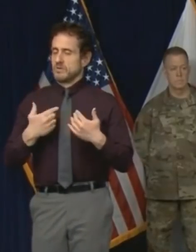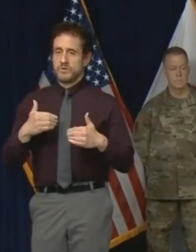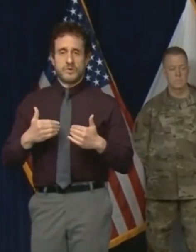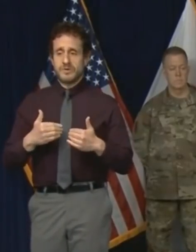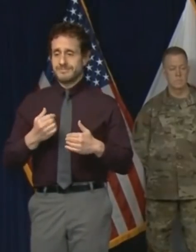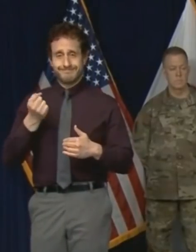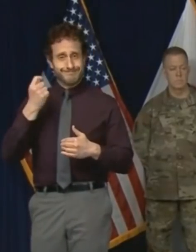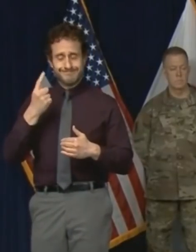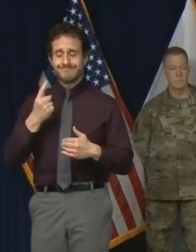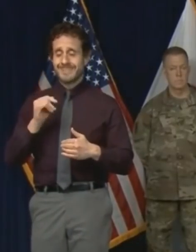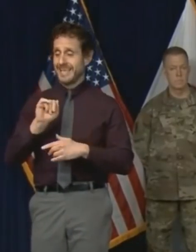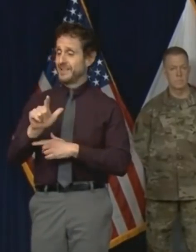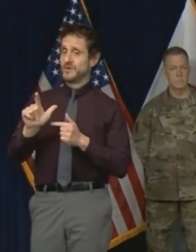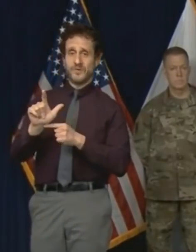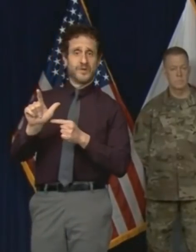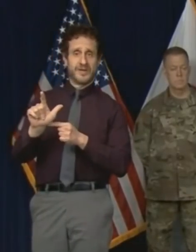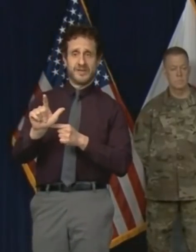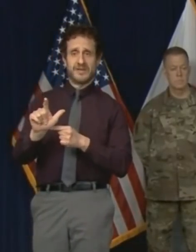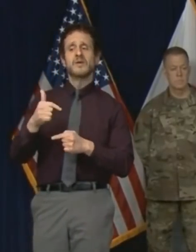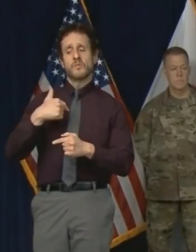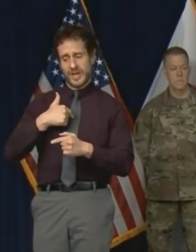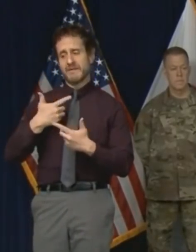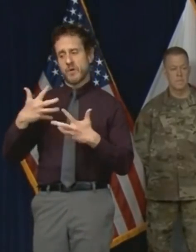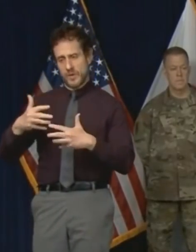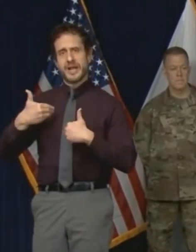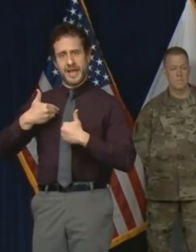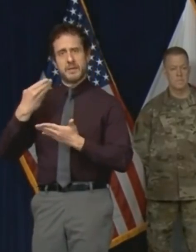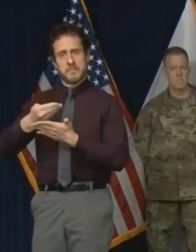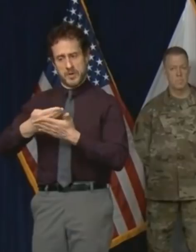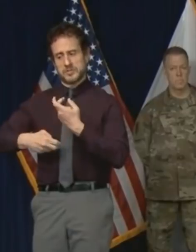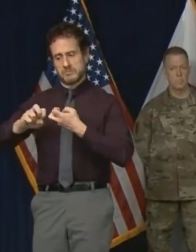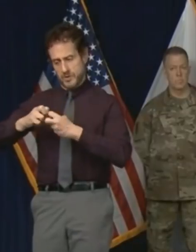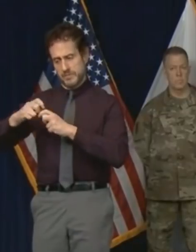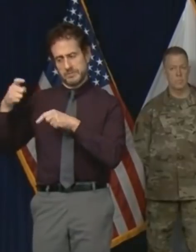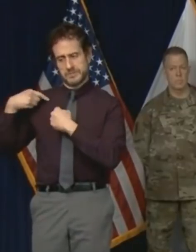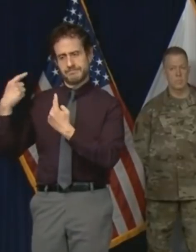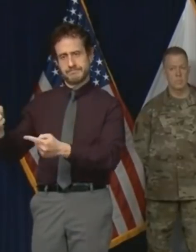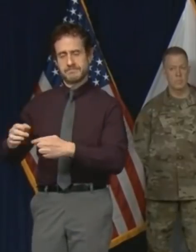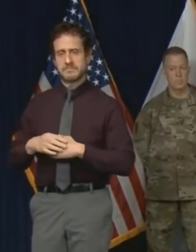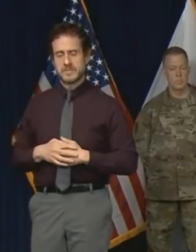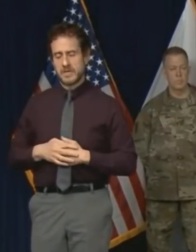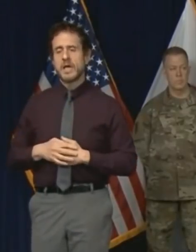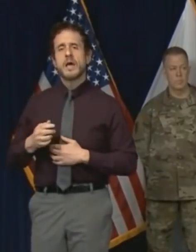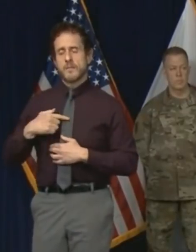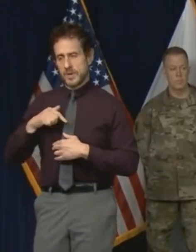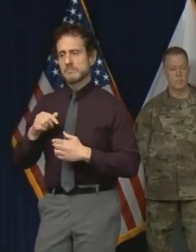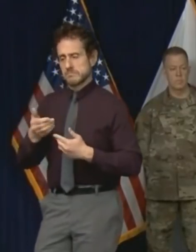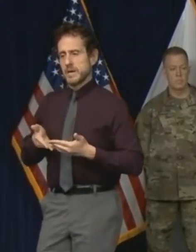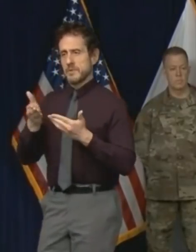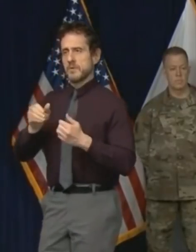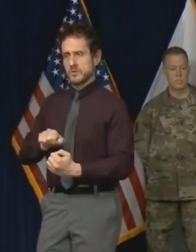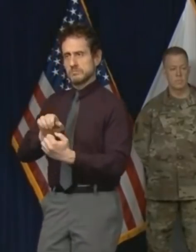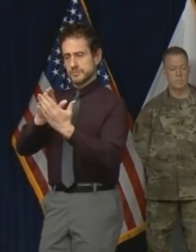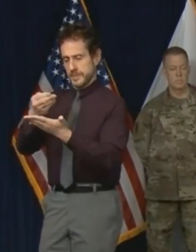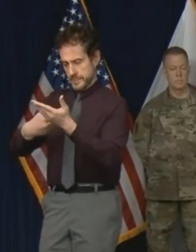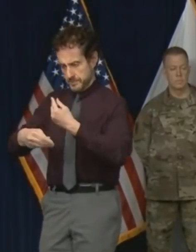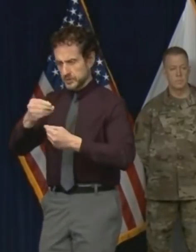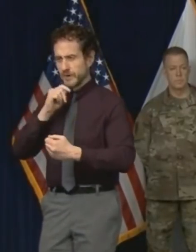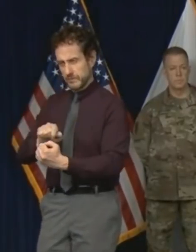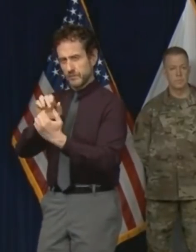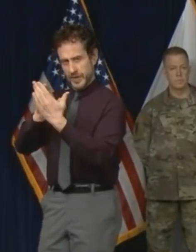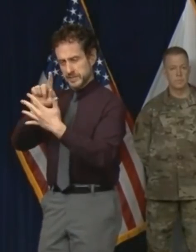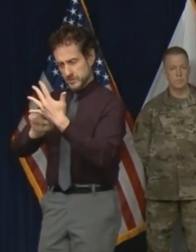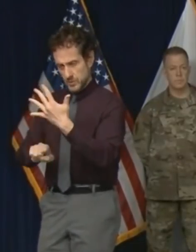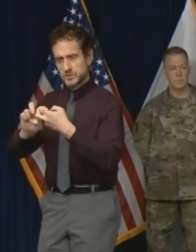realities of Illinois' structural budget deficiencies and proposed facing them head-on. That